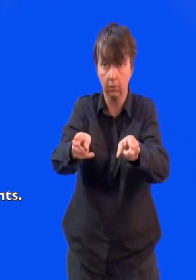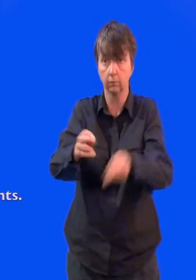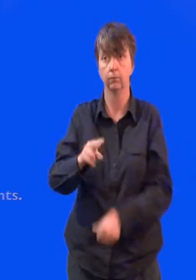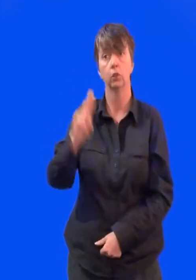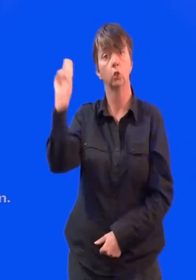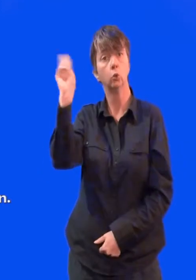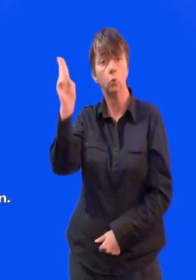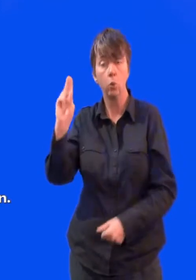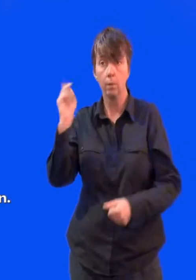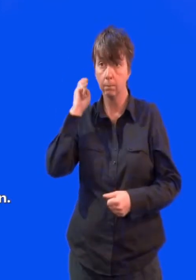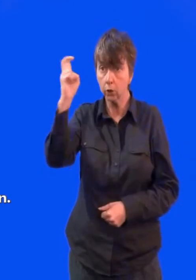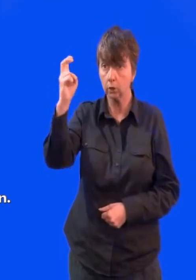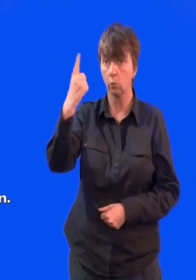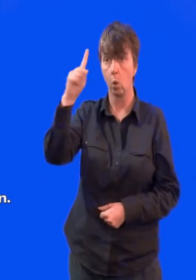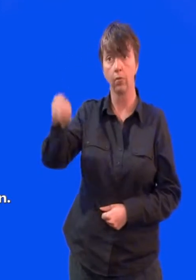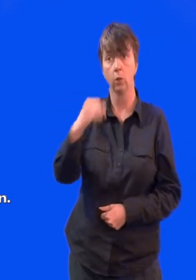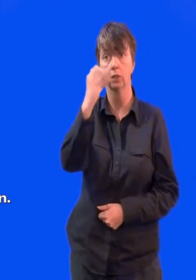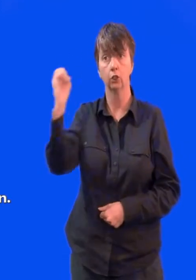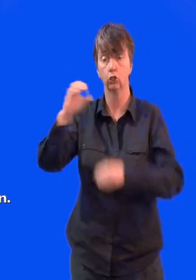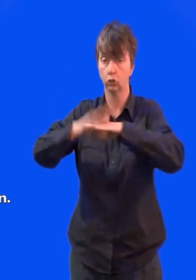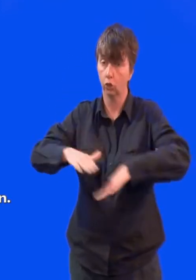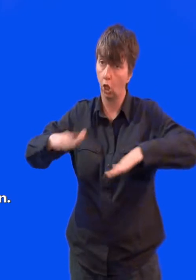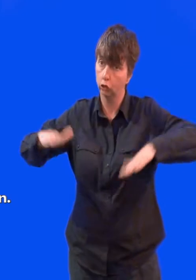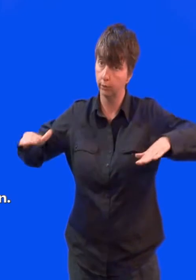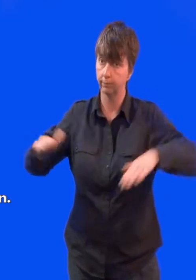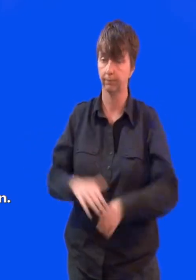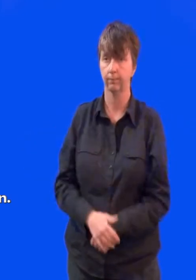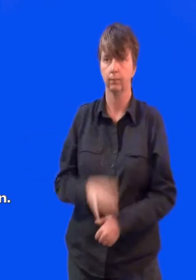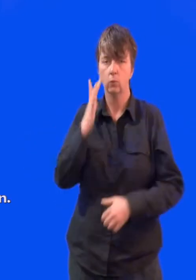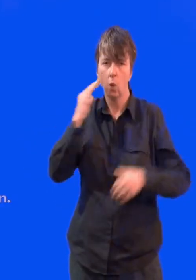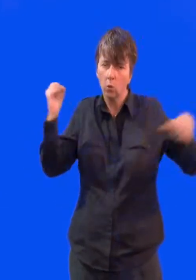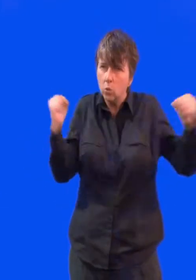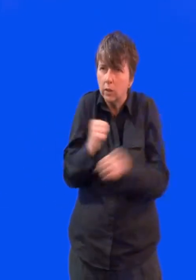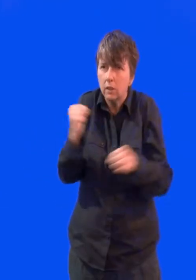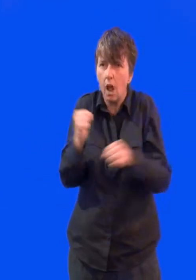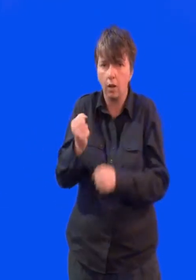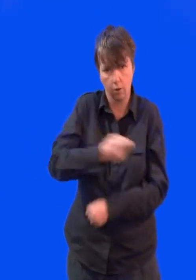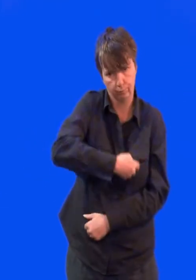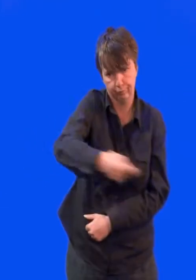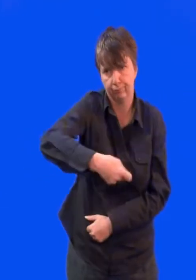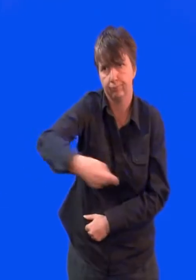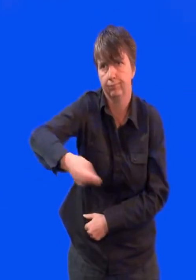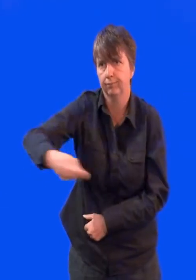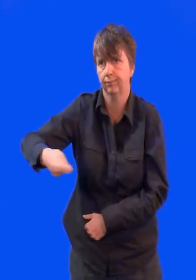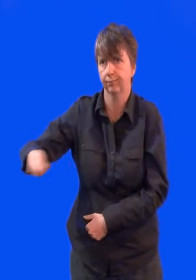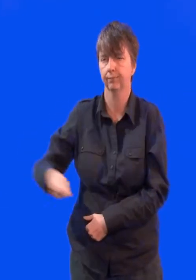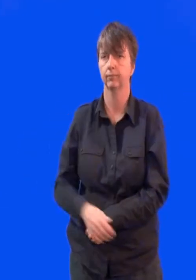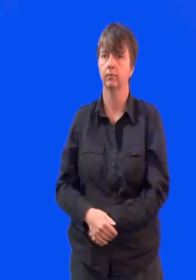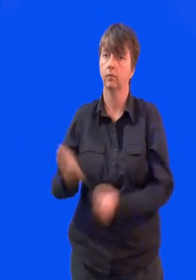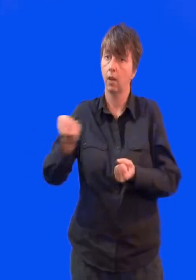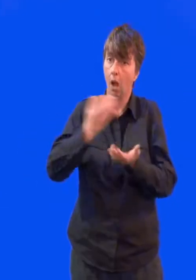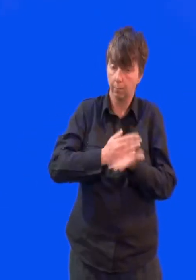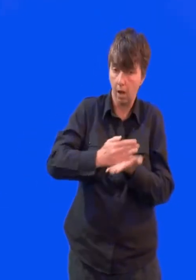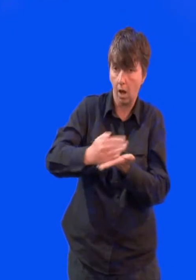potholes each year. Helps around 1,600 young people get to school every day on school buses. Keeps our roads and paths safe.